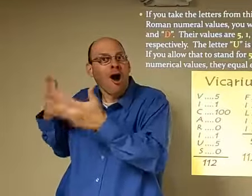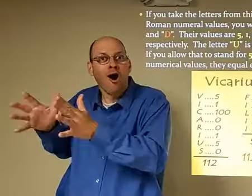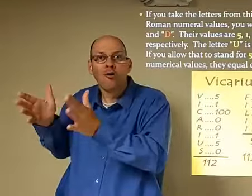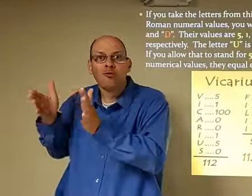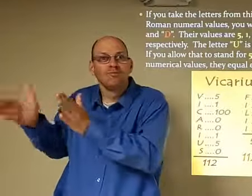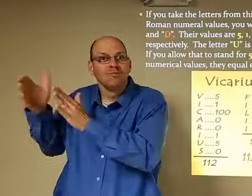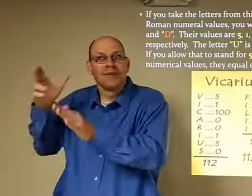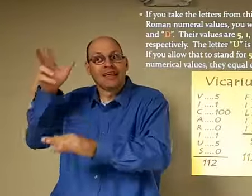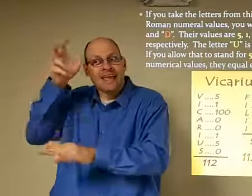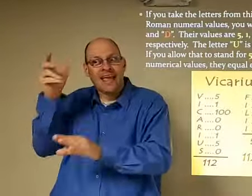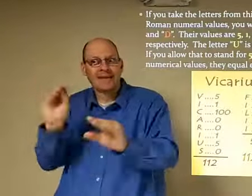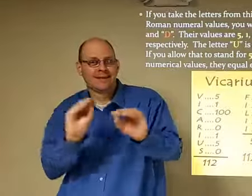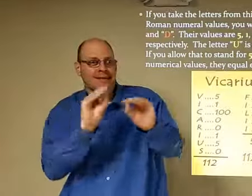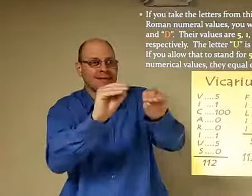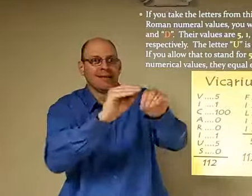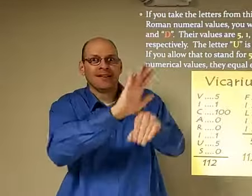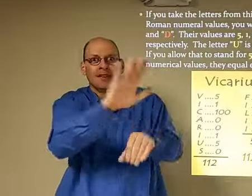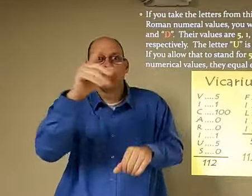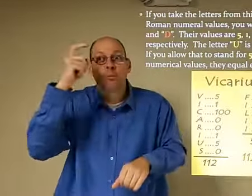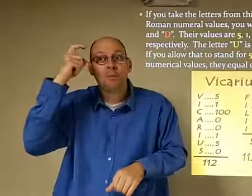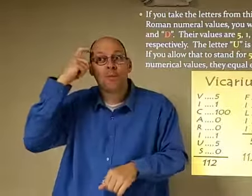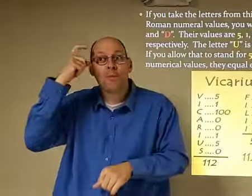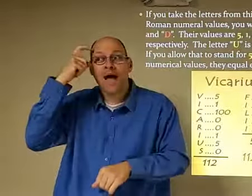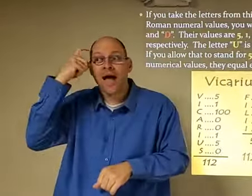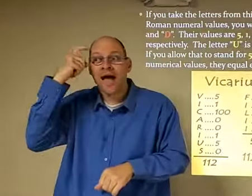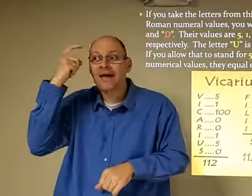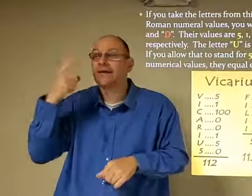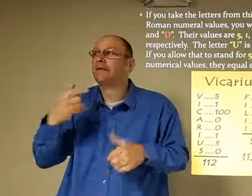but the antichrist already has this plan